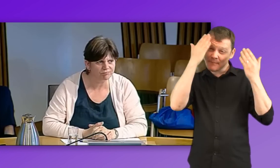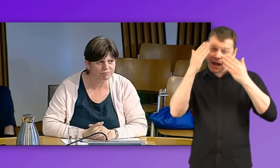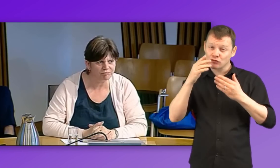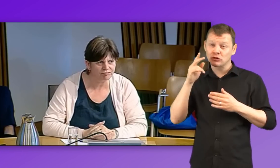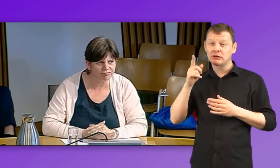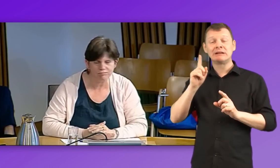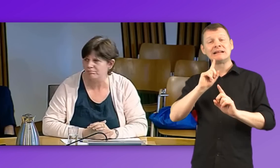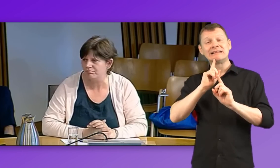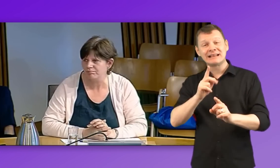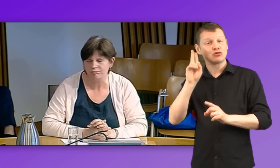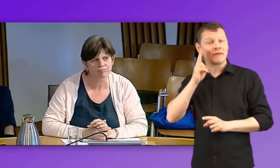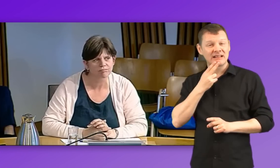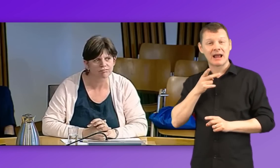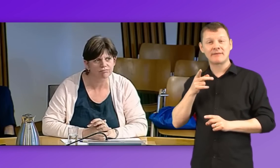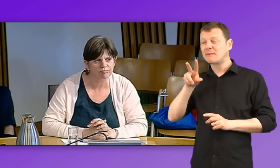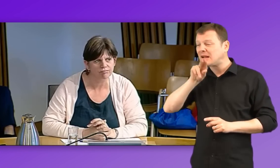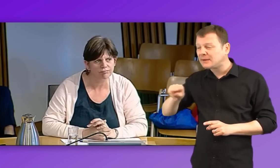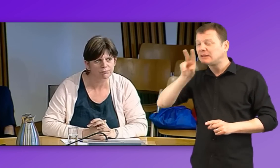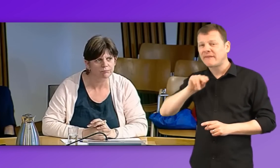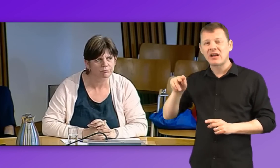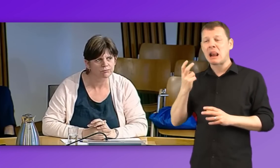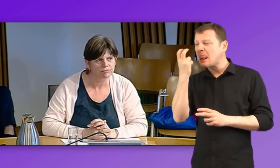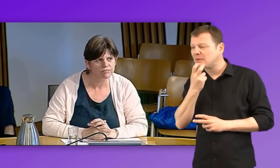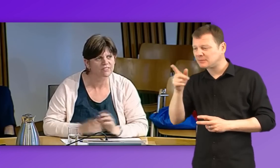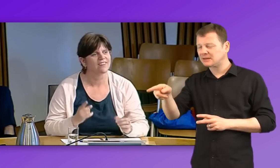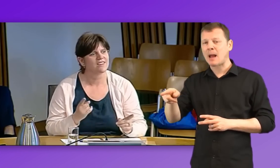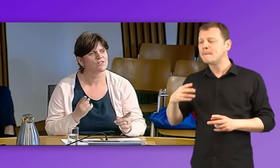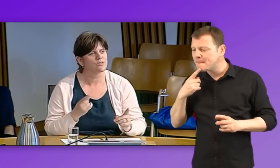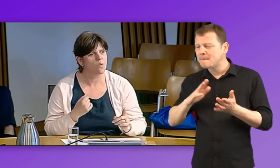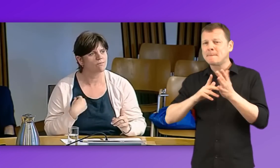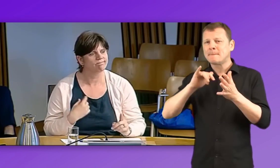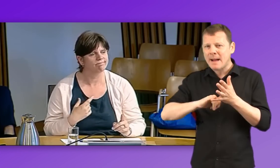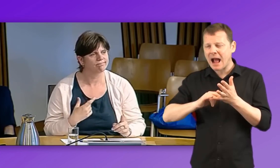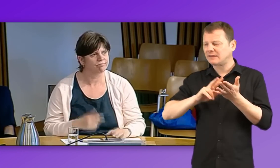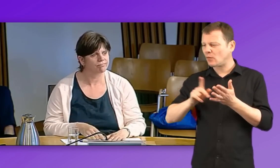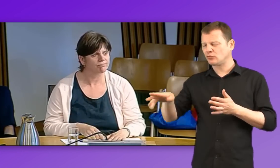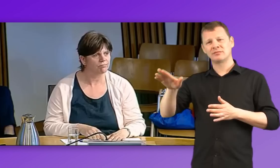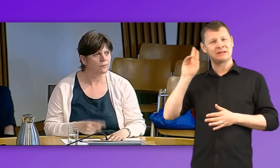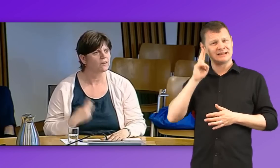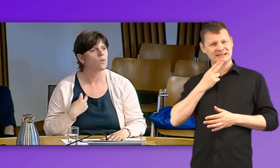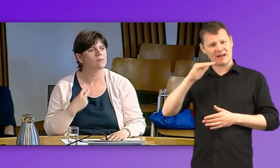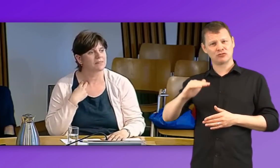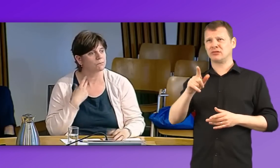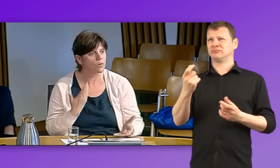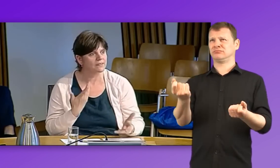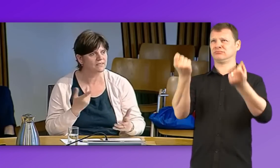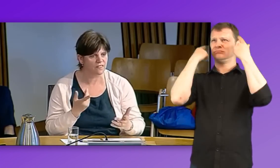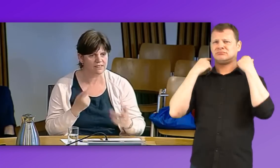be there, in lip speaking, mass, volume, they're not going to get it. If you've got somebody who can sign like that, then they're going to get the concepts immediately.